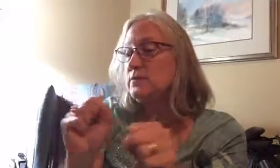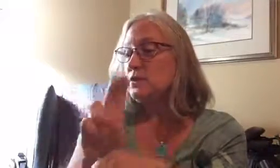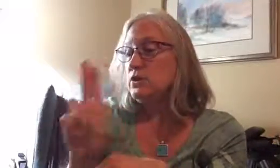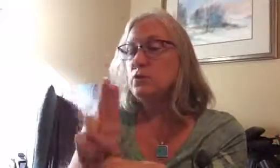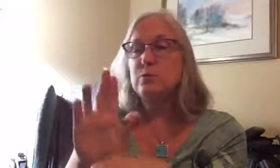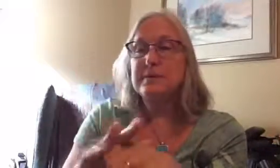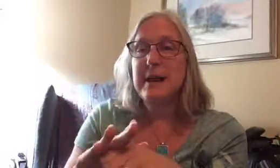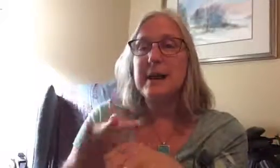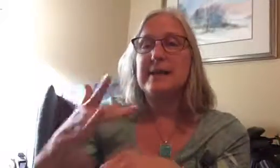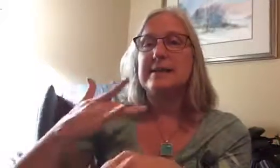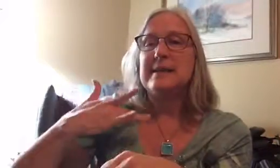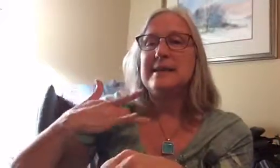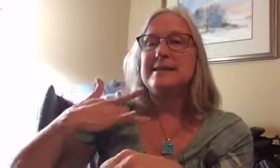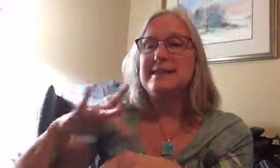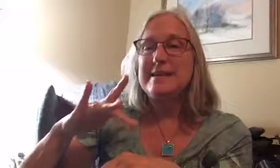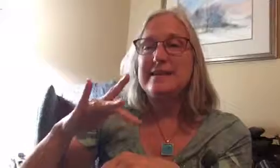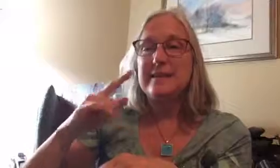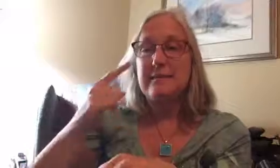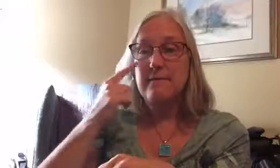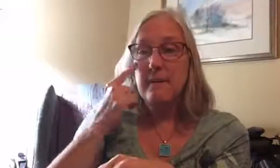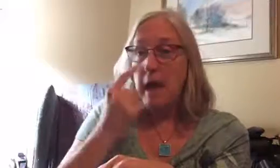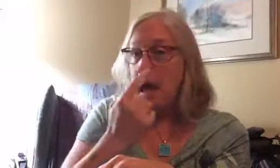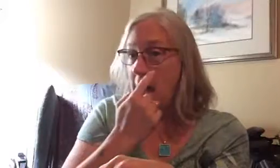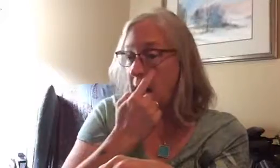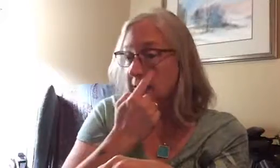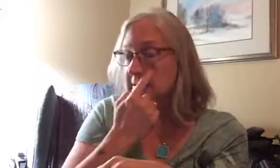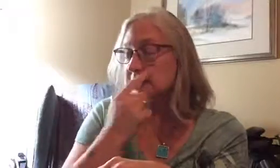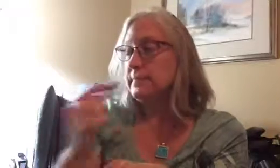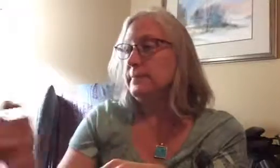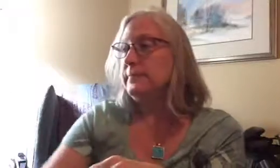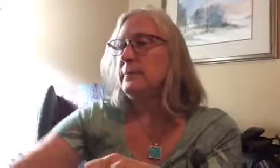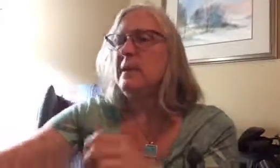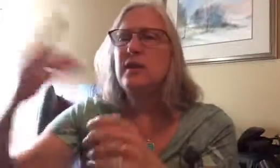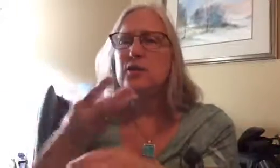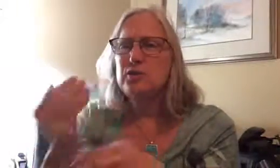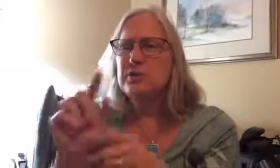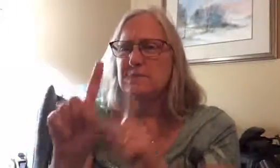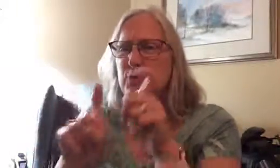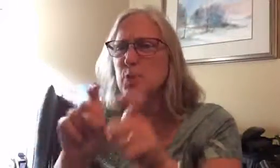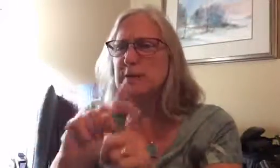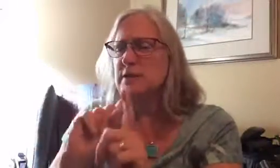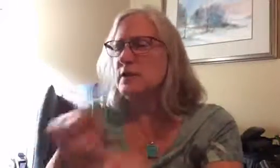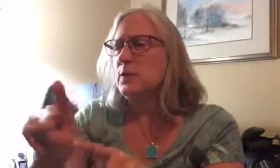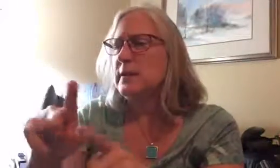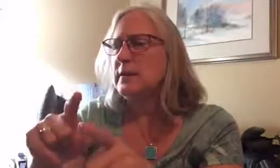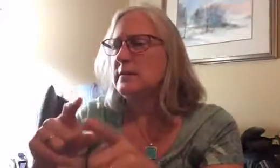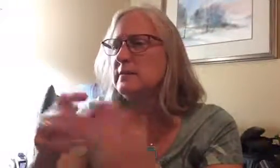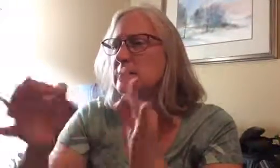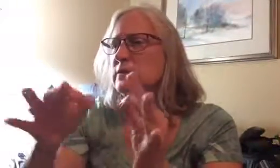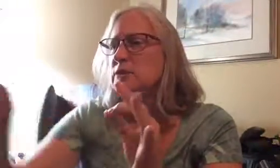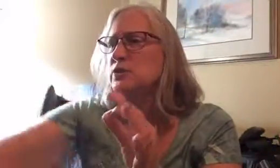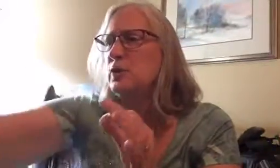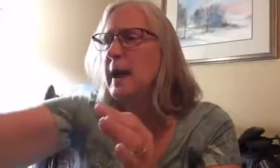to use on sensitive eyes there's just a few questions i want to describe